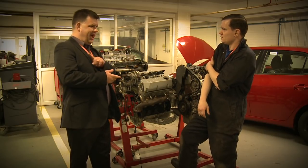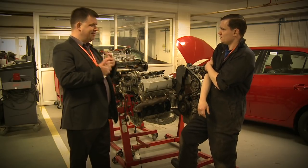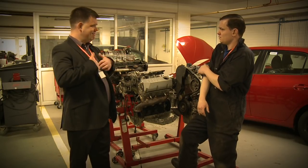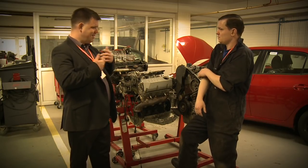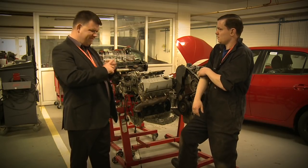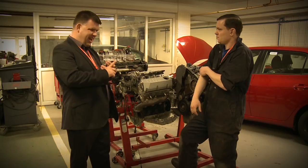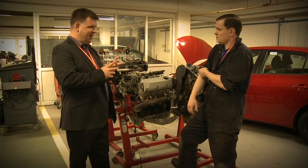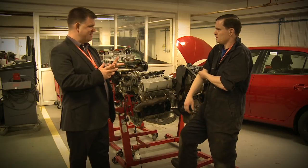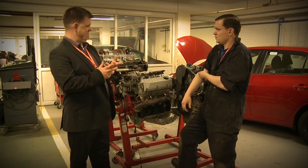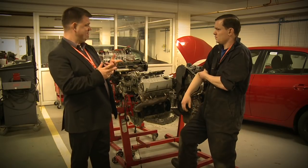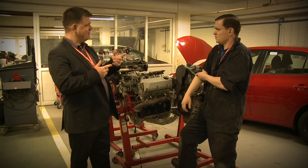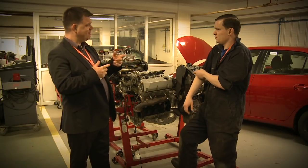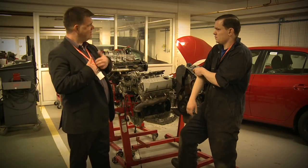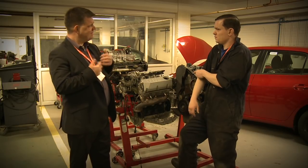Why did you choose this particular course here?